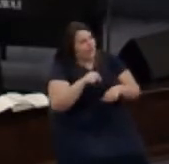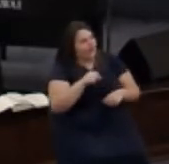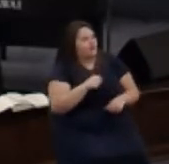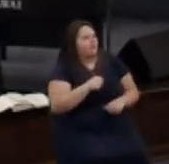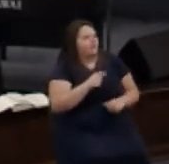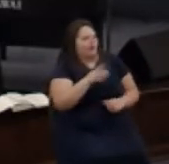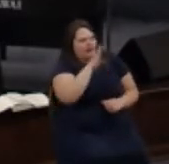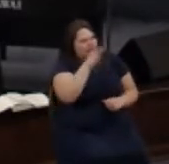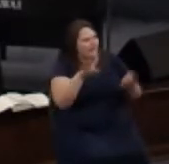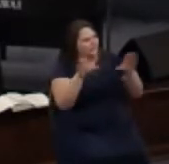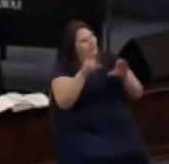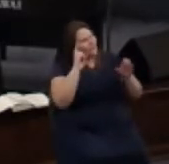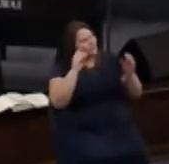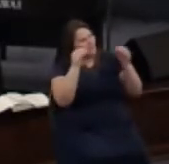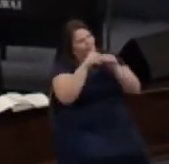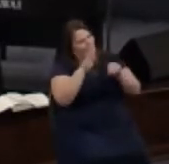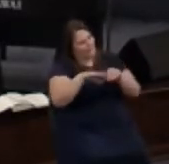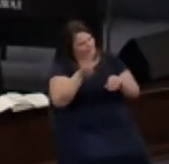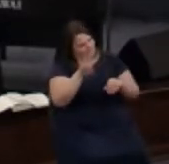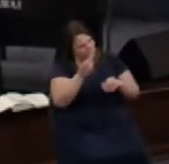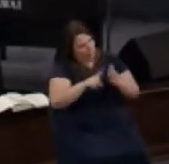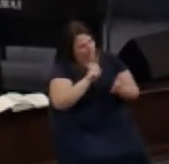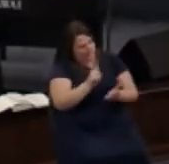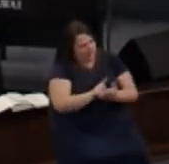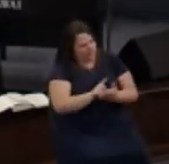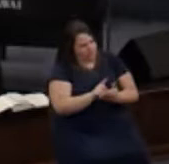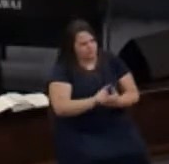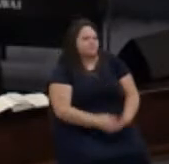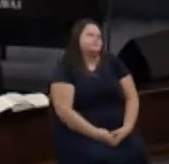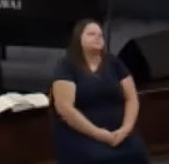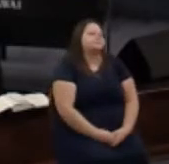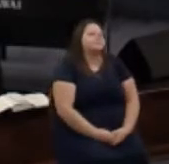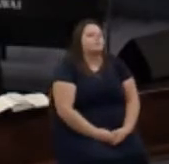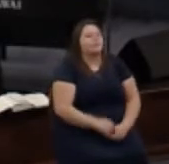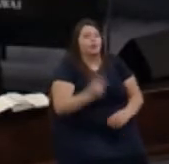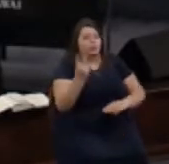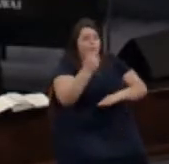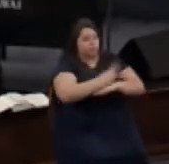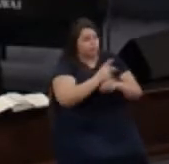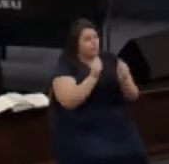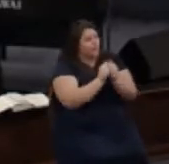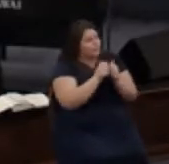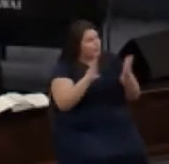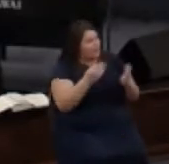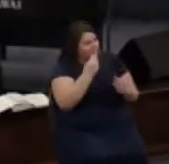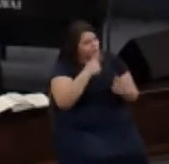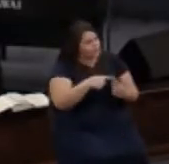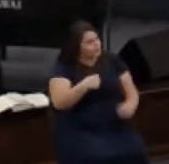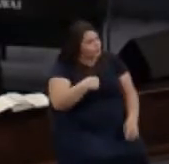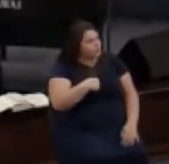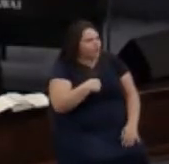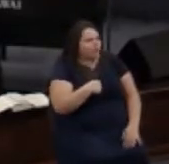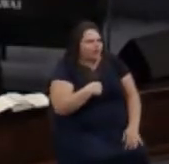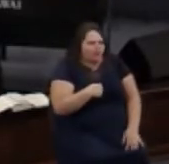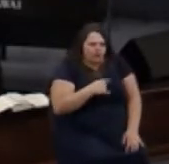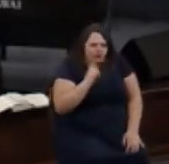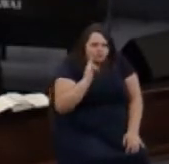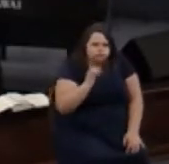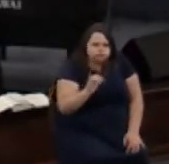I've never done it for more than 48 hours two days without food to me is an eternity